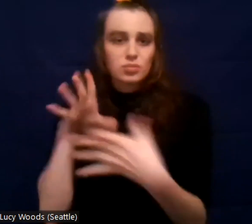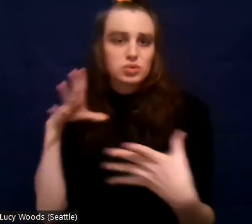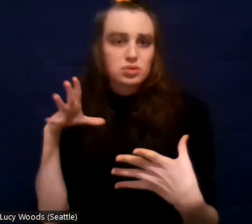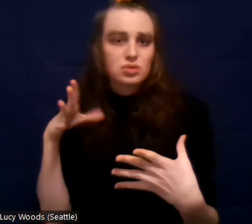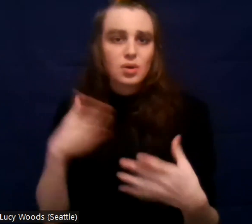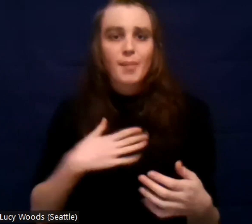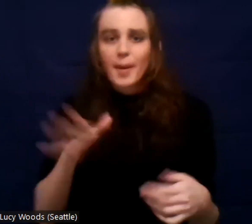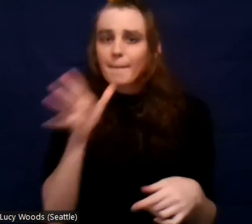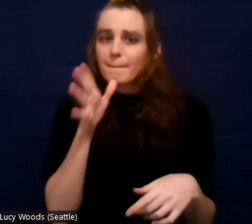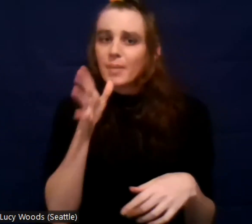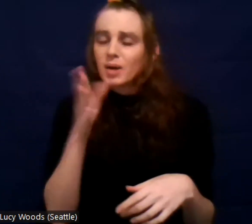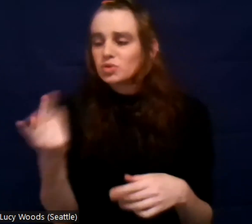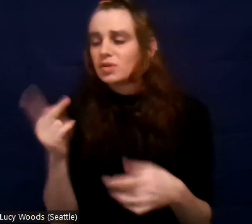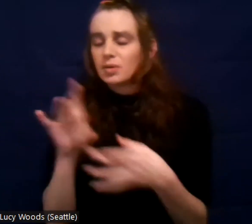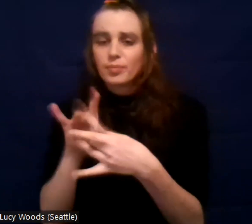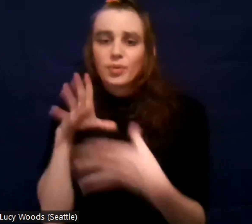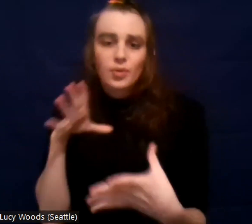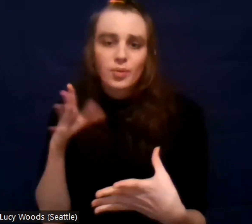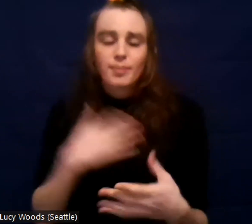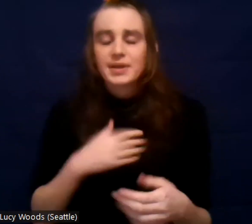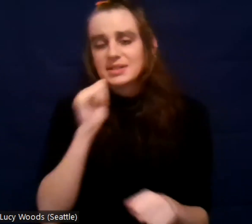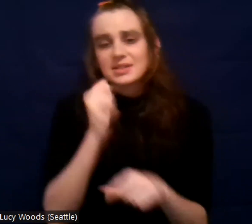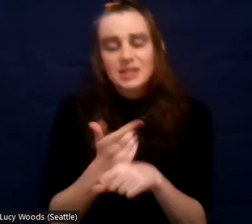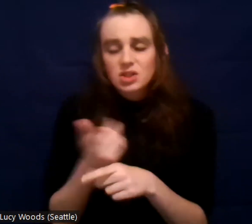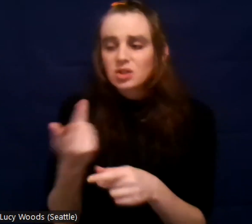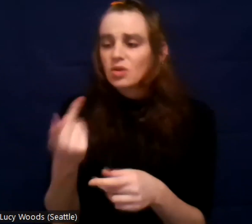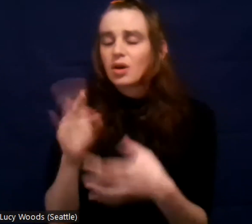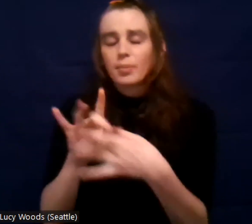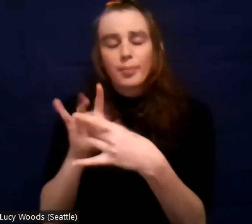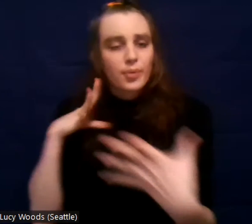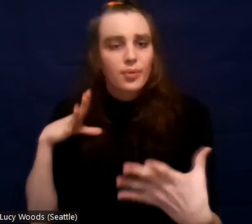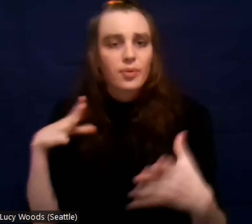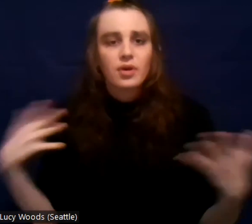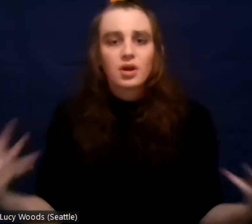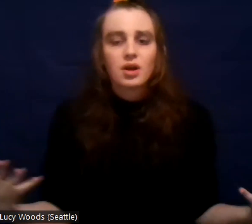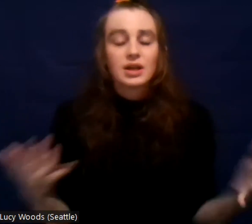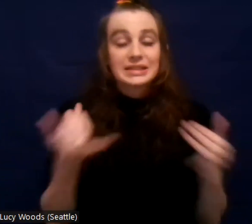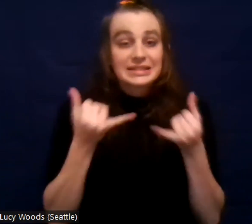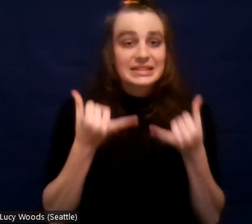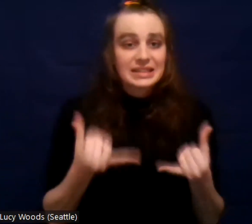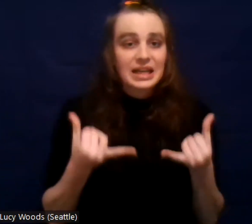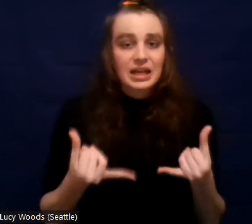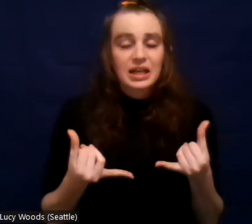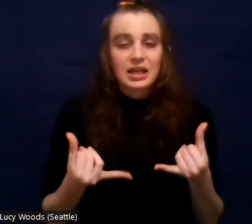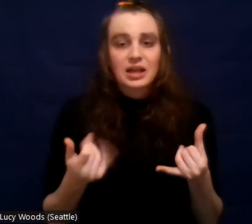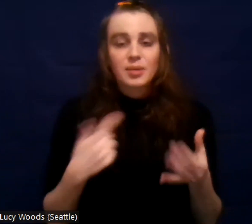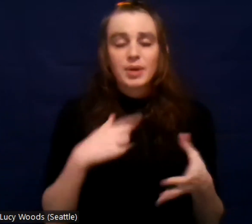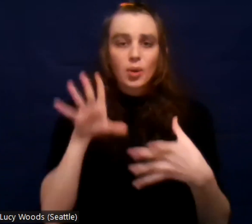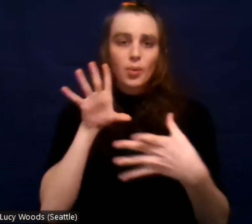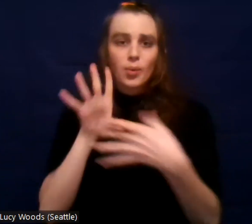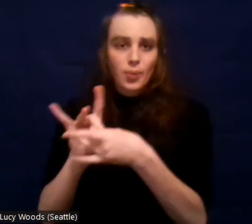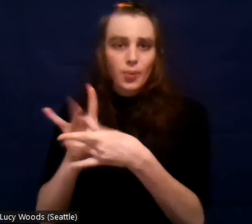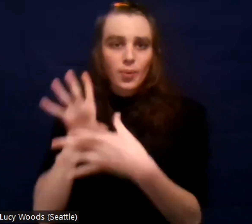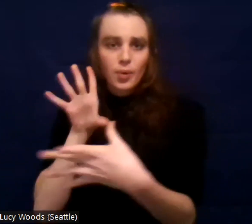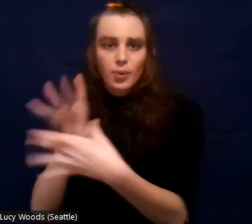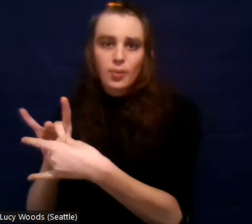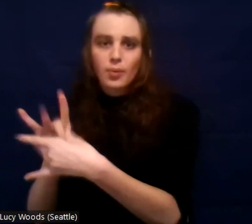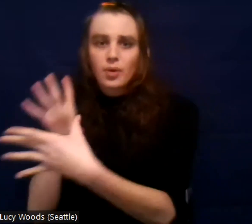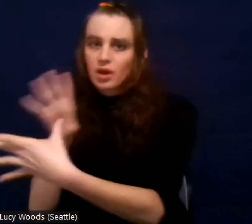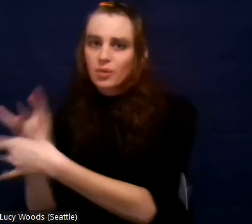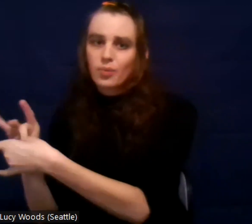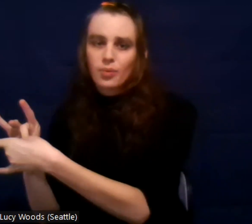uh, me and my sister went years without talking. And today, um, I have that connection with my family.